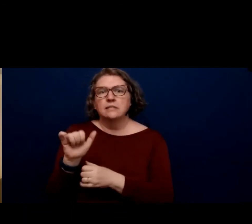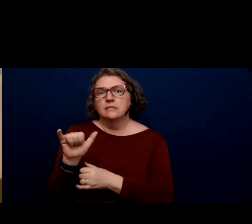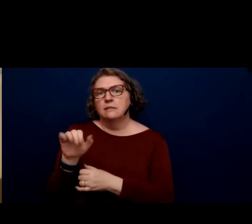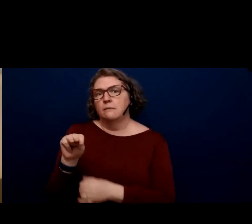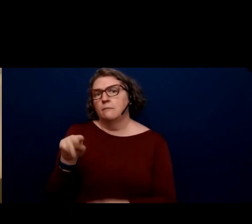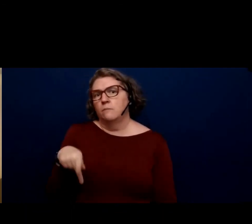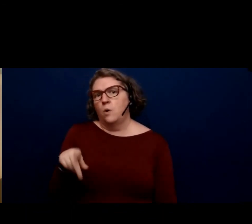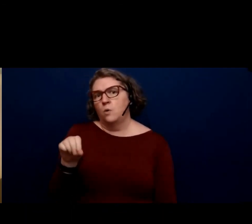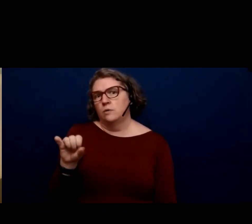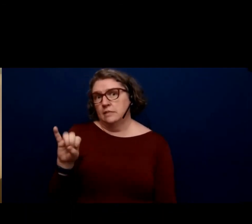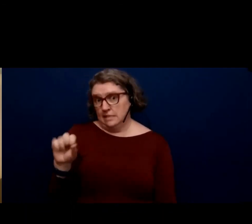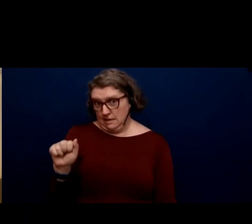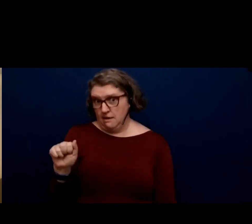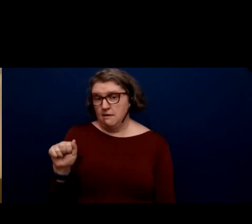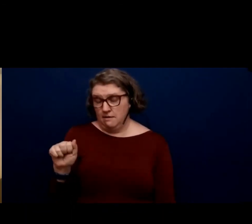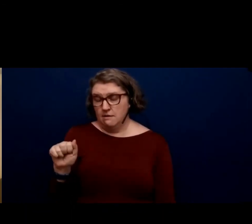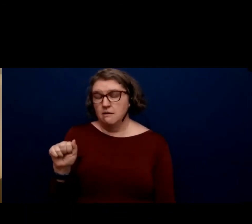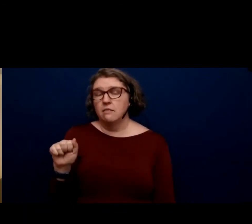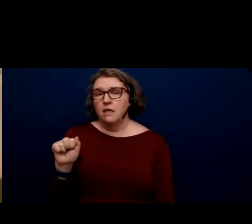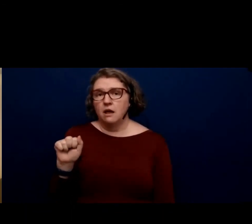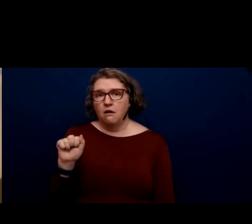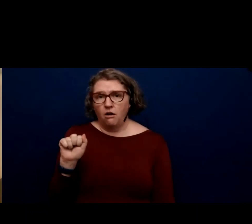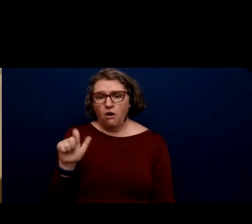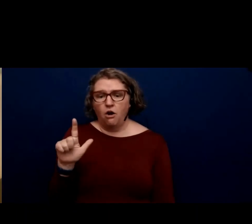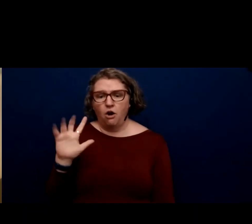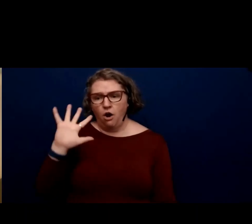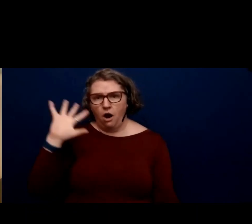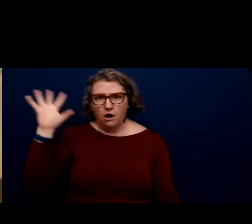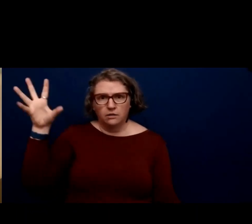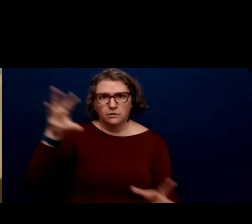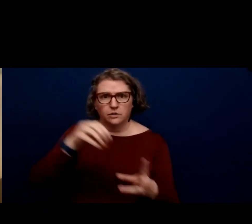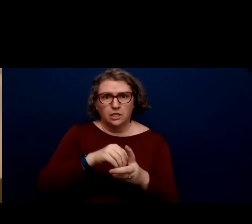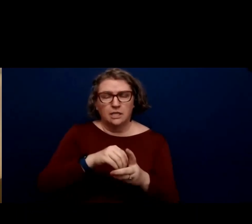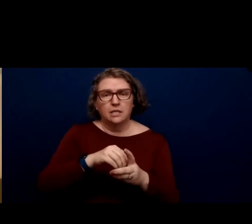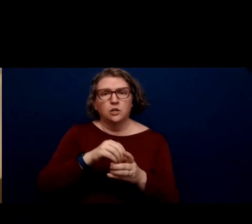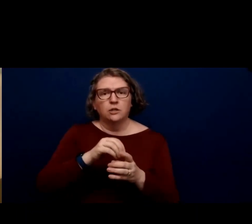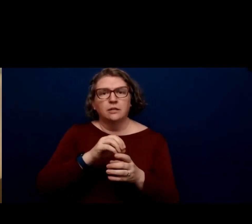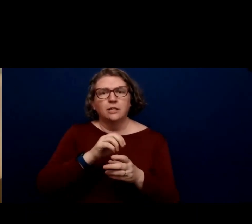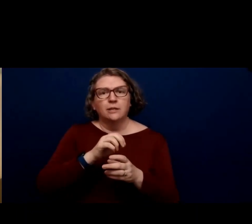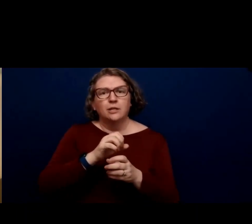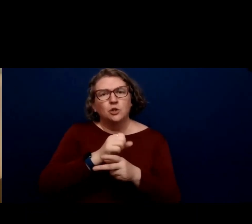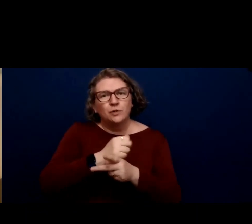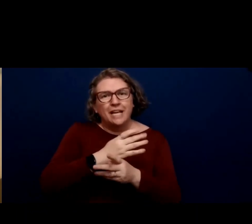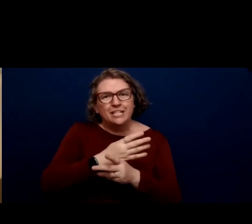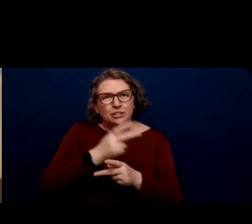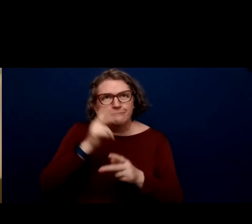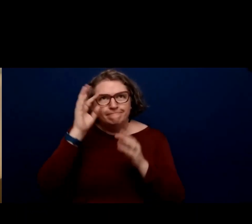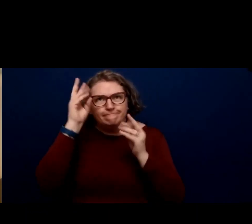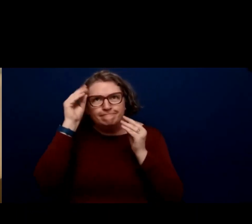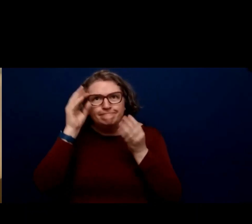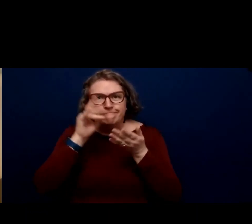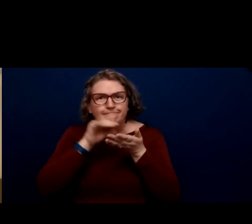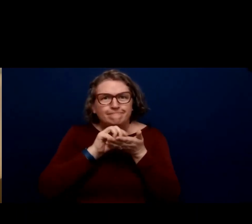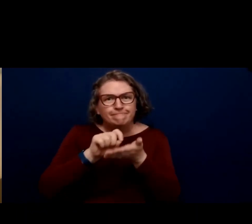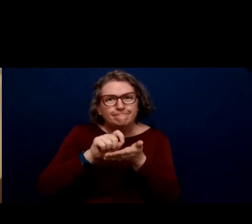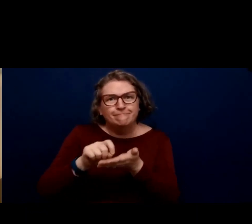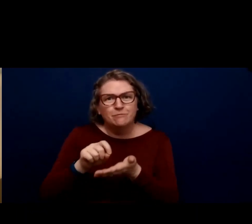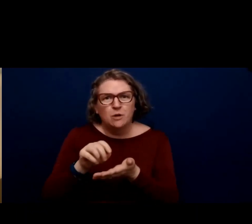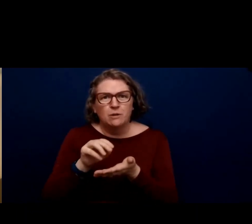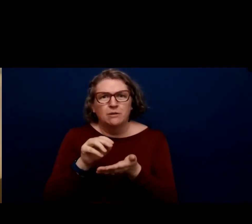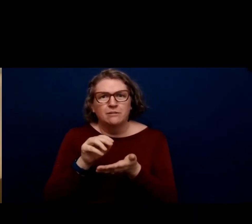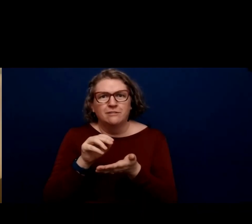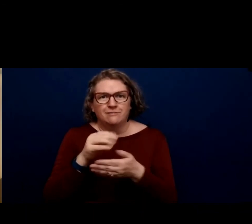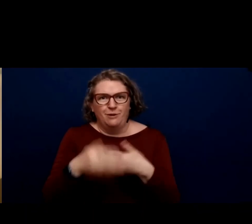are, um, that are in the creation mode. Uh, uh, I would suggest if you